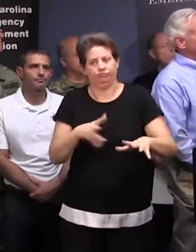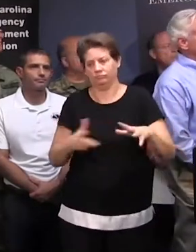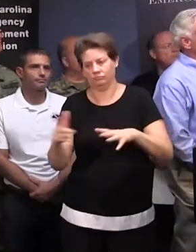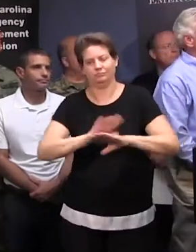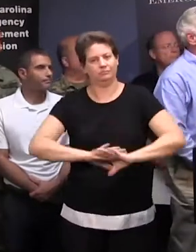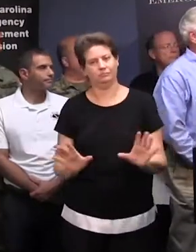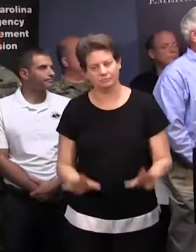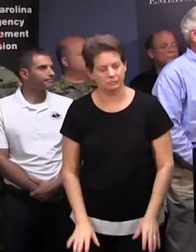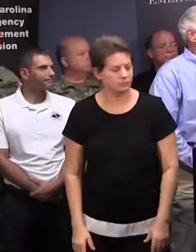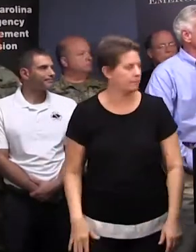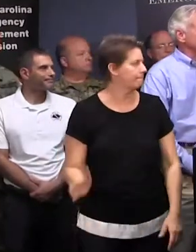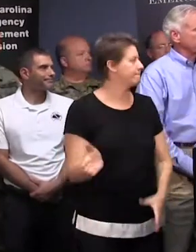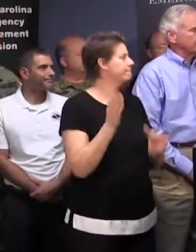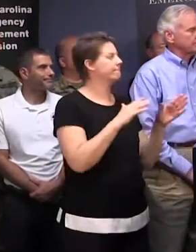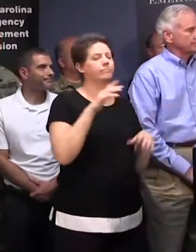Department of Social Services.